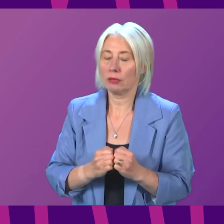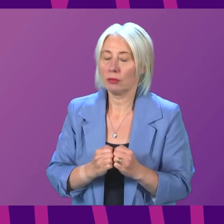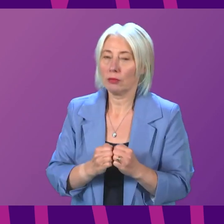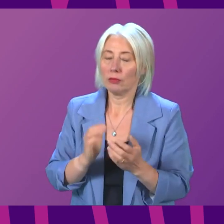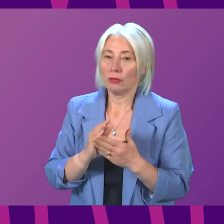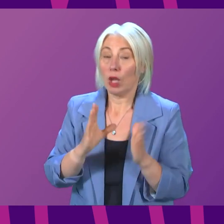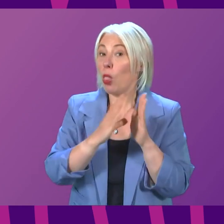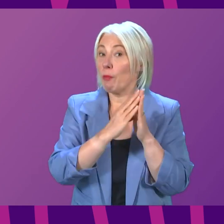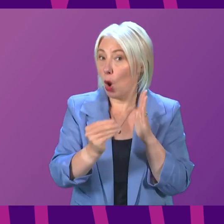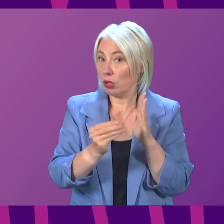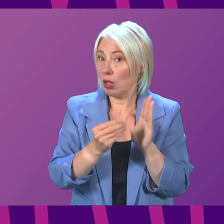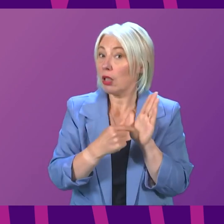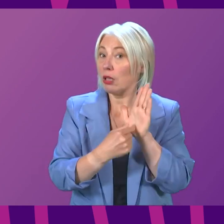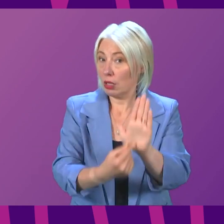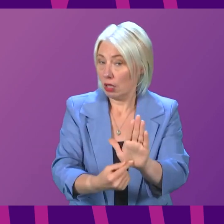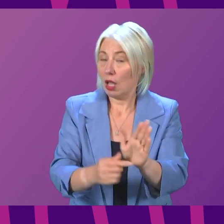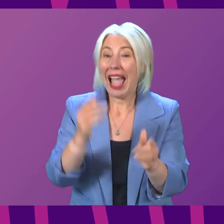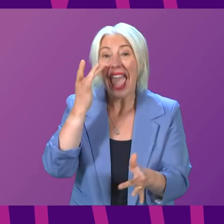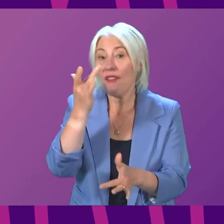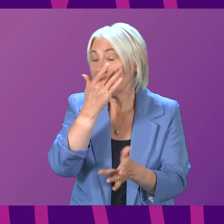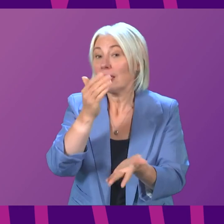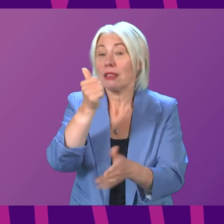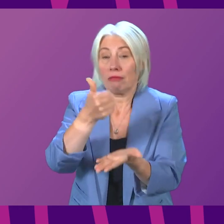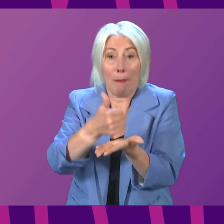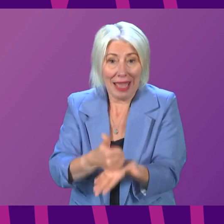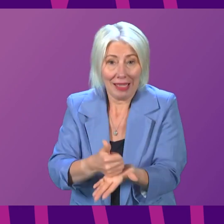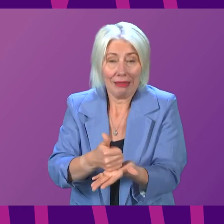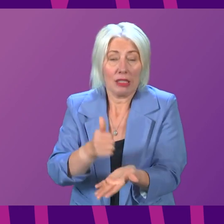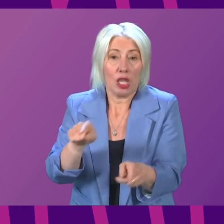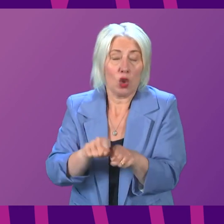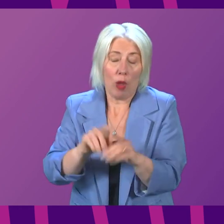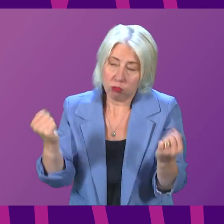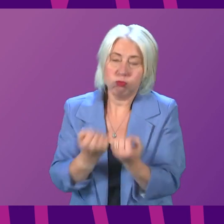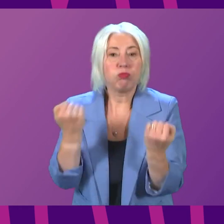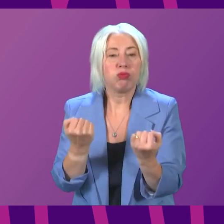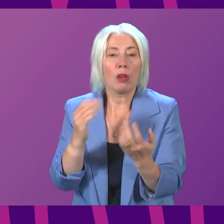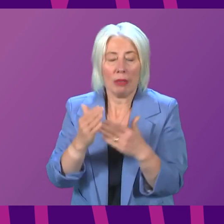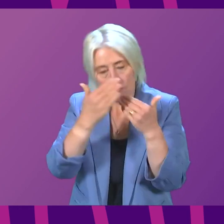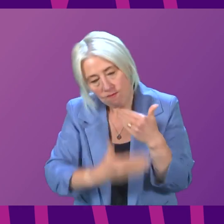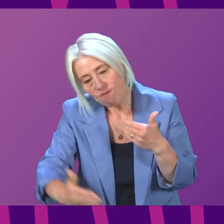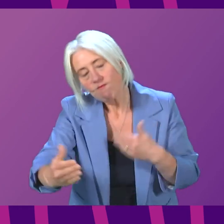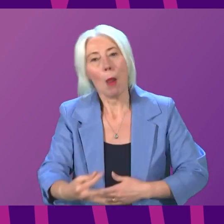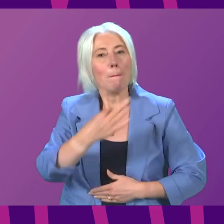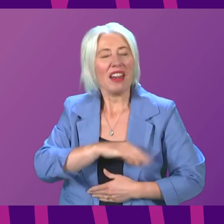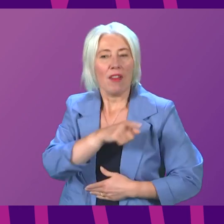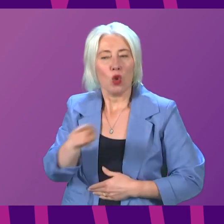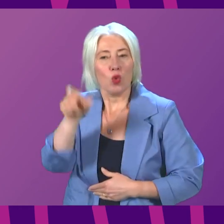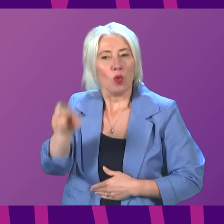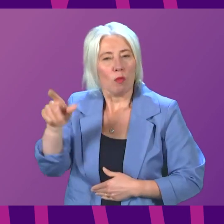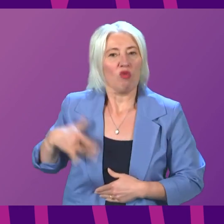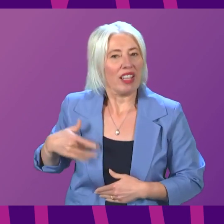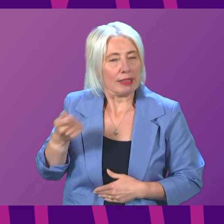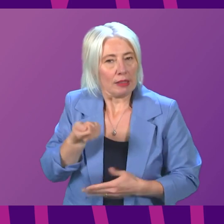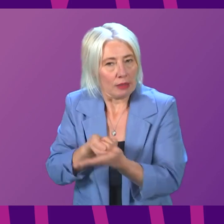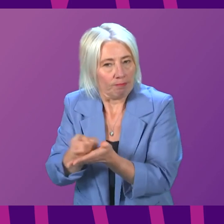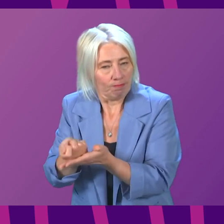ensure that the model delivered is evidence-based and also robust, thereby giving long-lasting benefit to tenants. We are